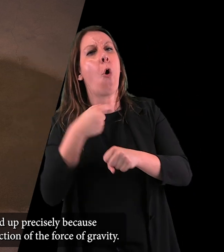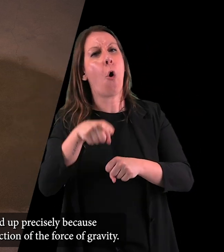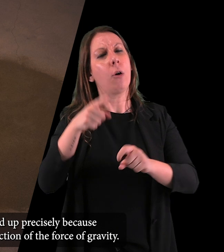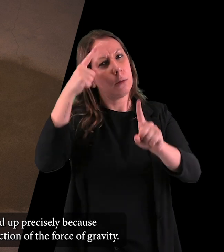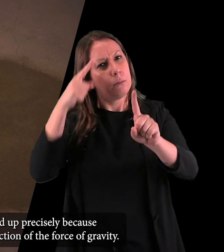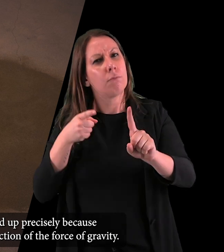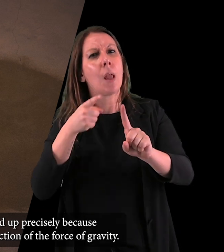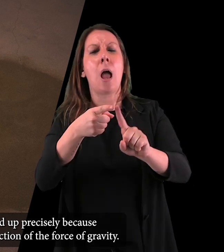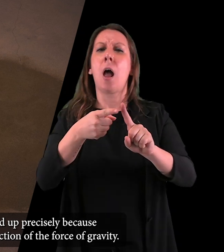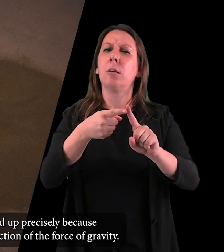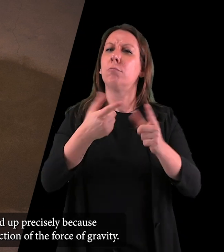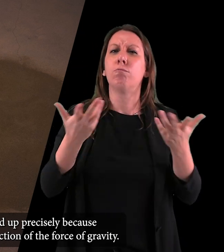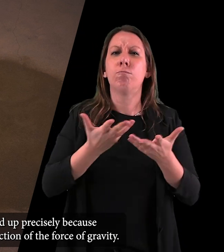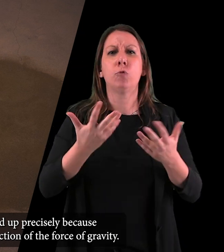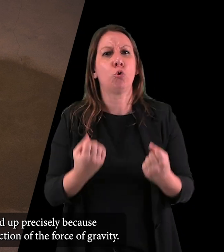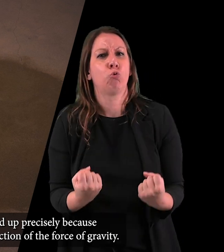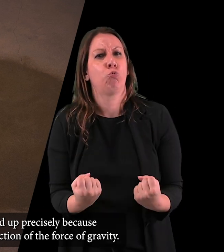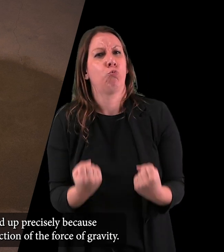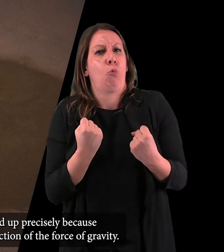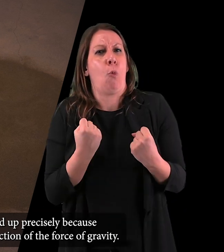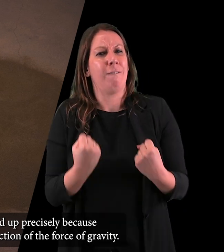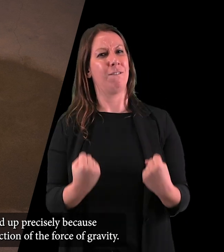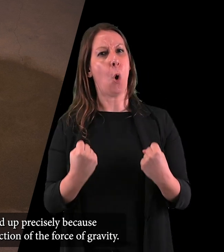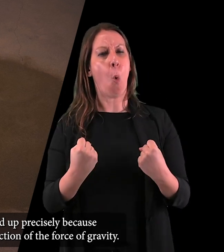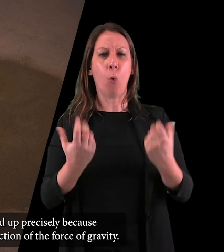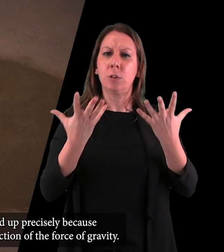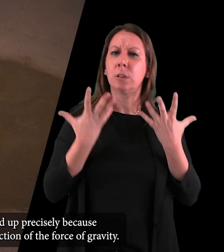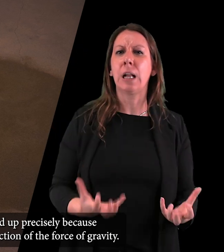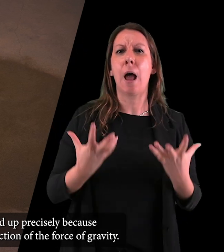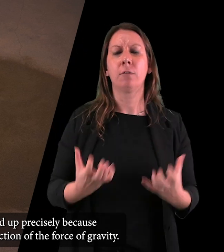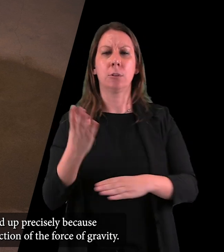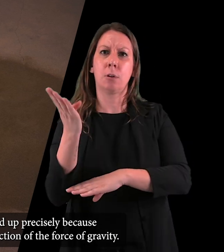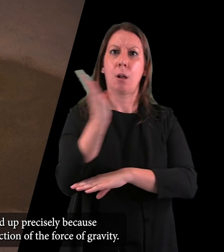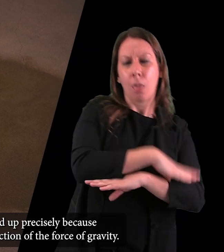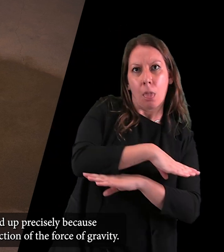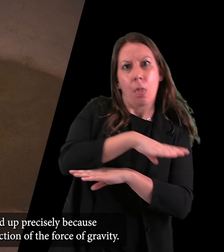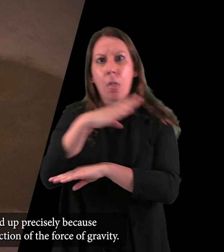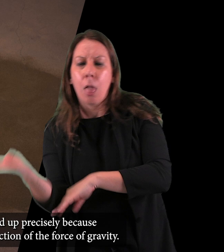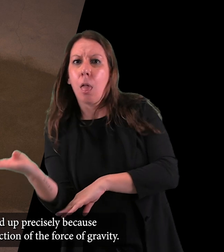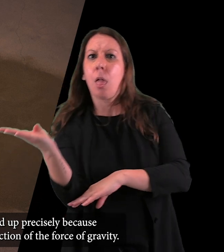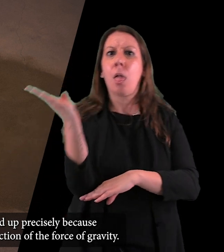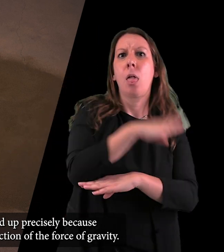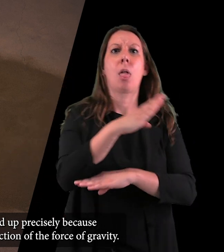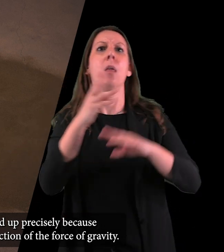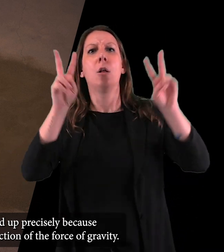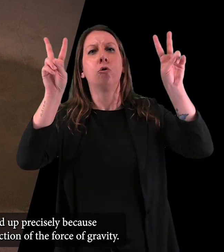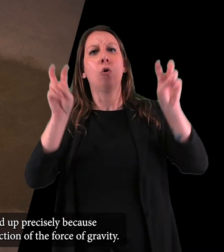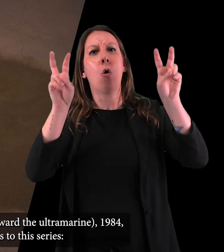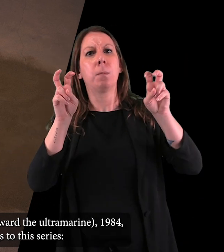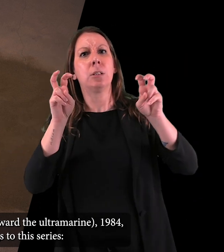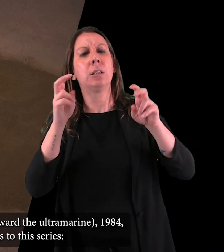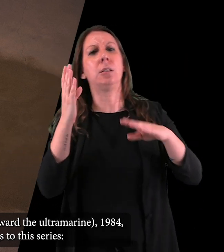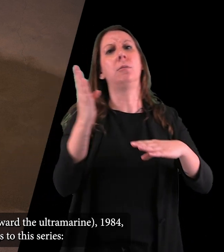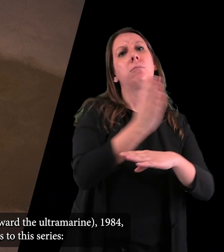and suspended or held in balance by steel cables and slipknot The